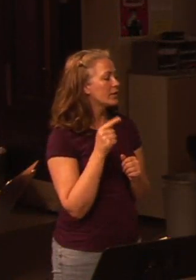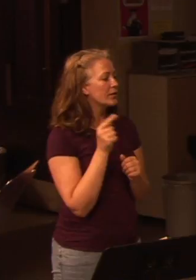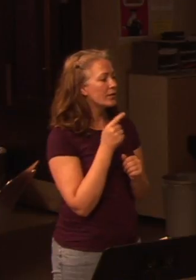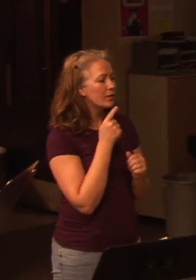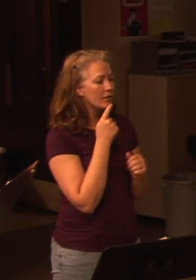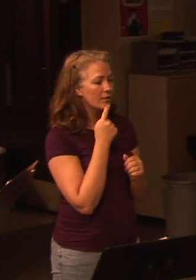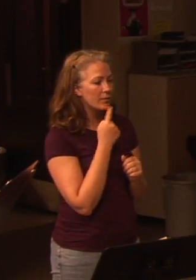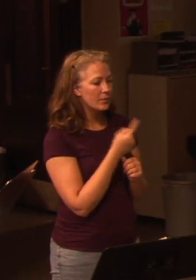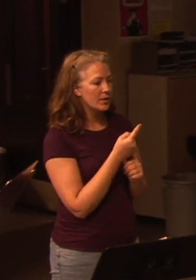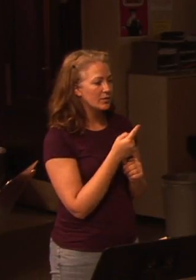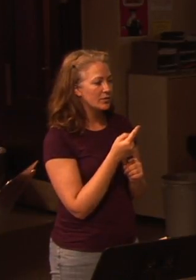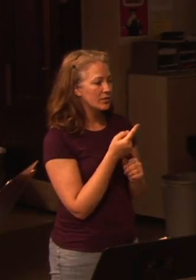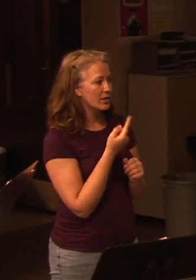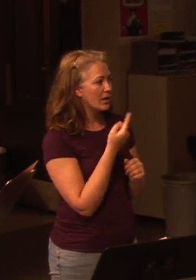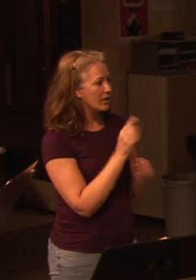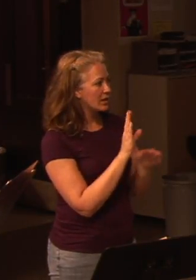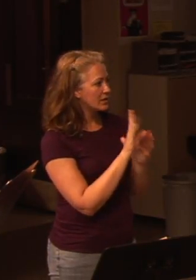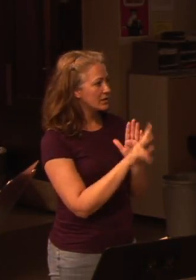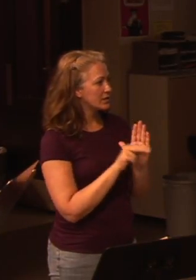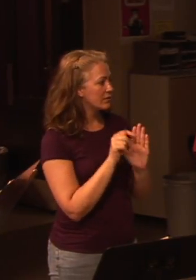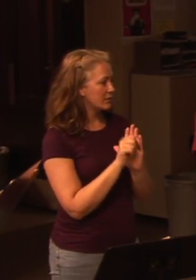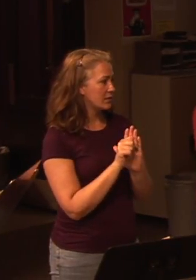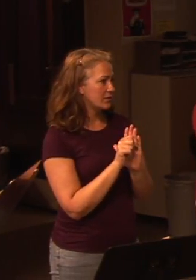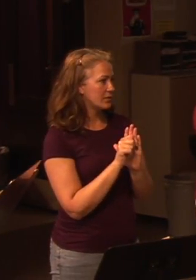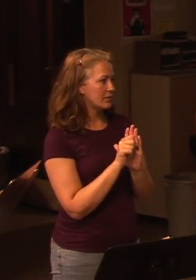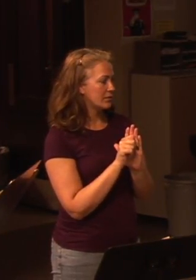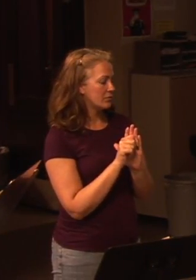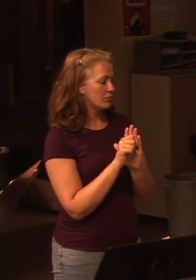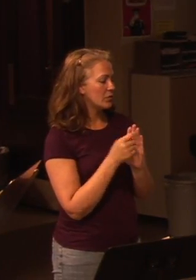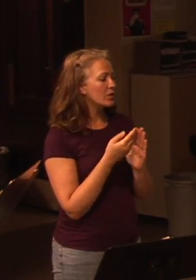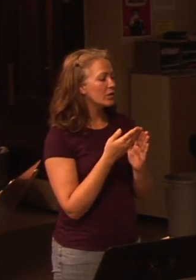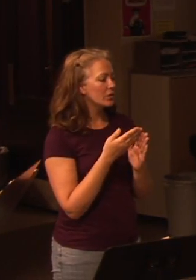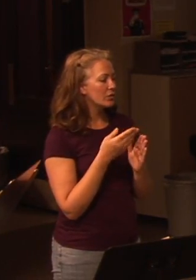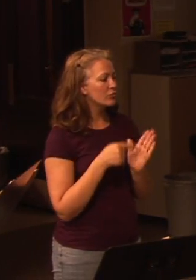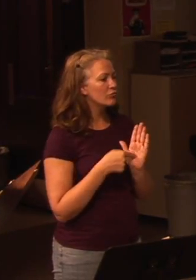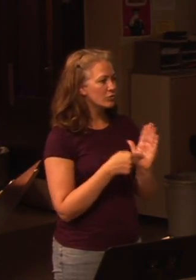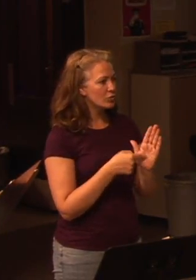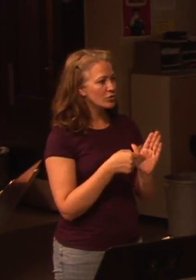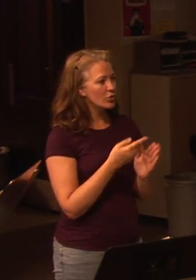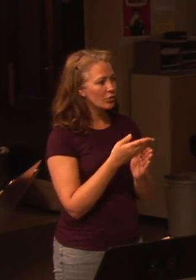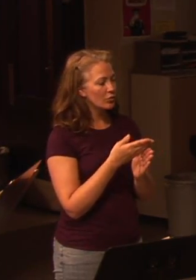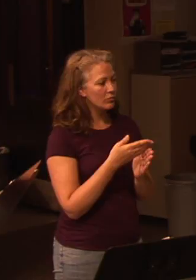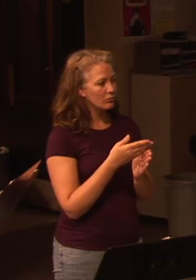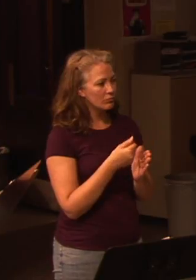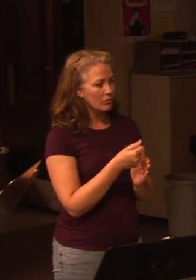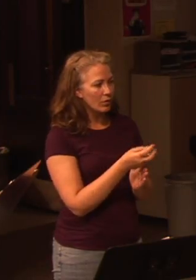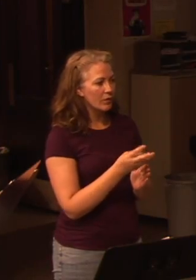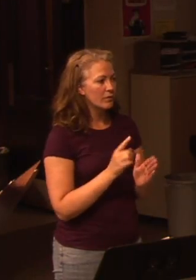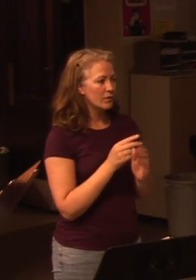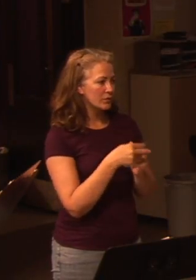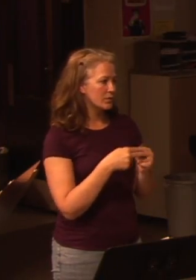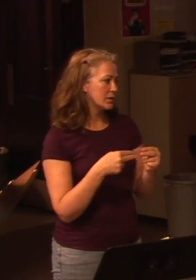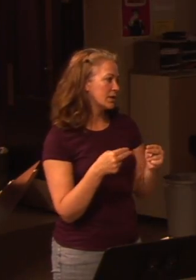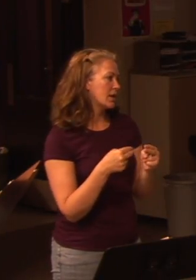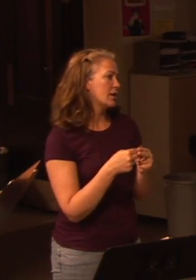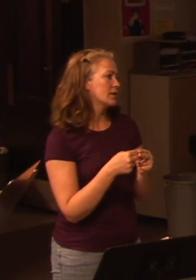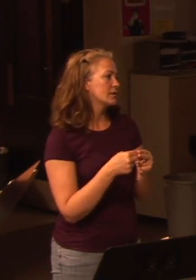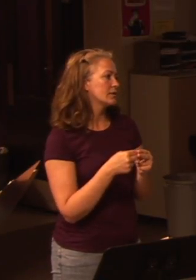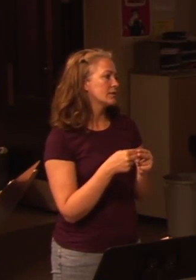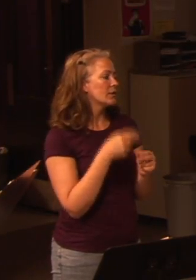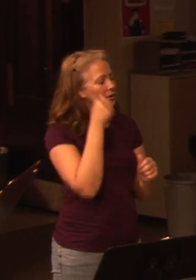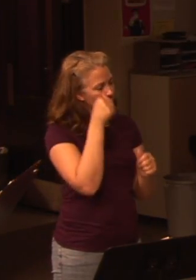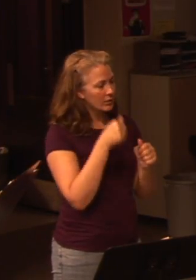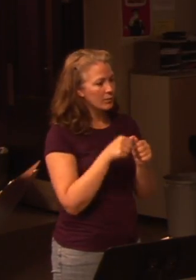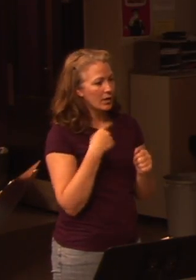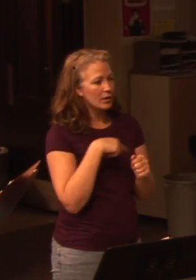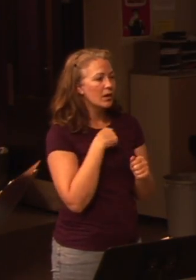Last week I showed a few slides, and we used to see the whole thing, and actually I thought it was going to help them remind us of